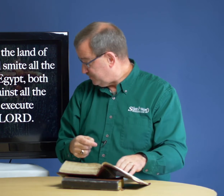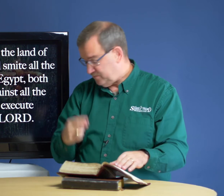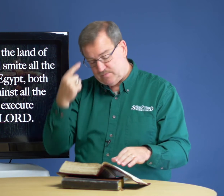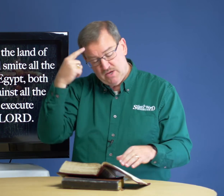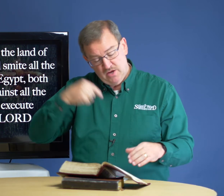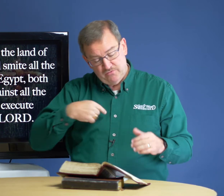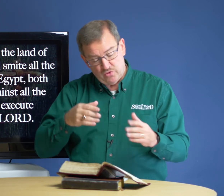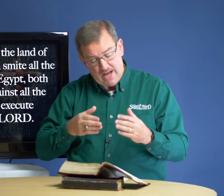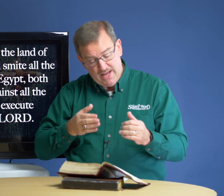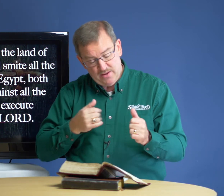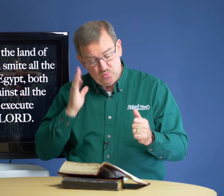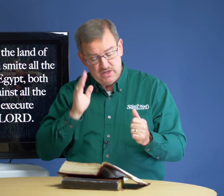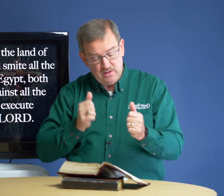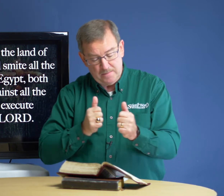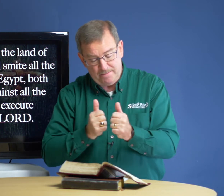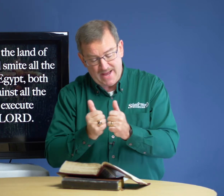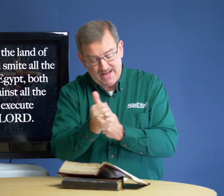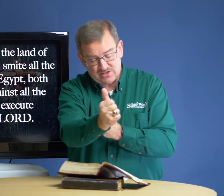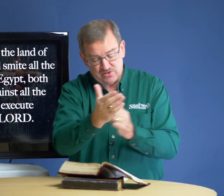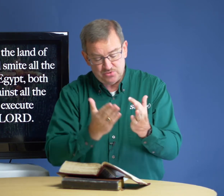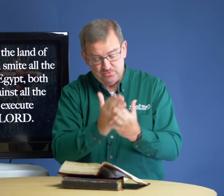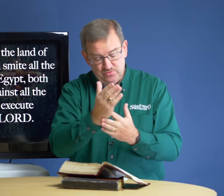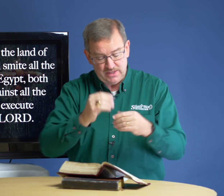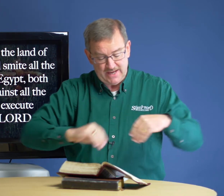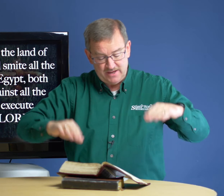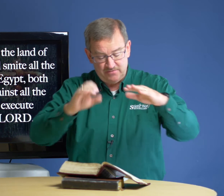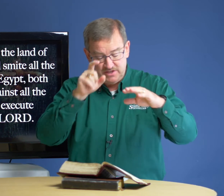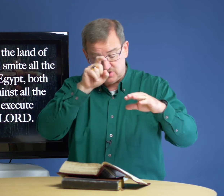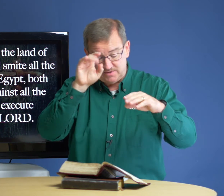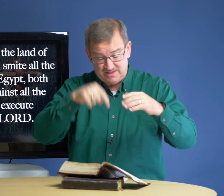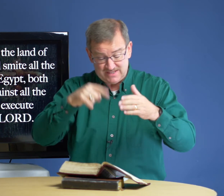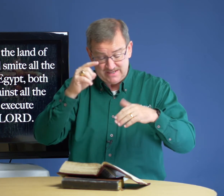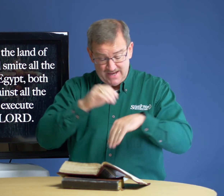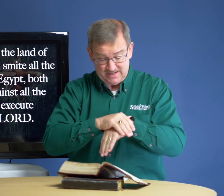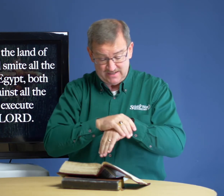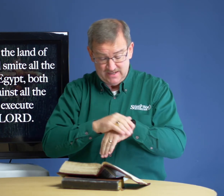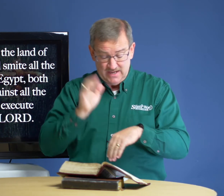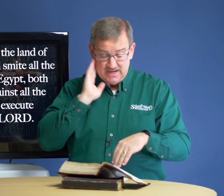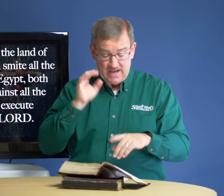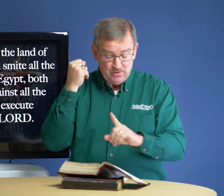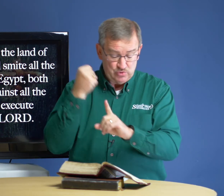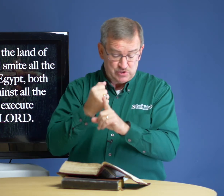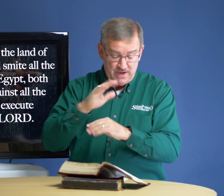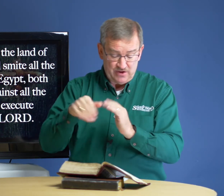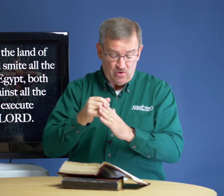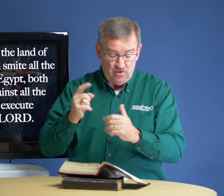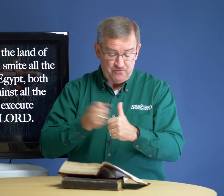for I will pass through the land of Egypt this night, and I will smite all the